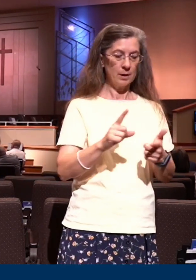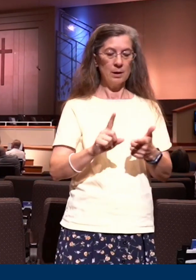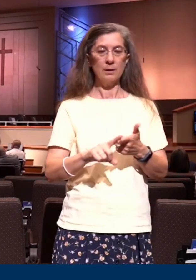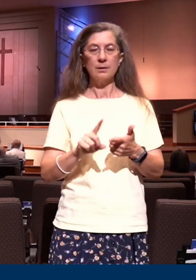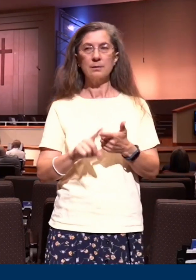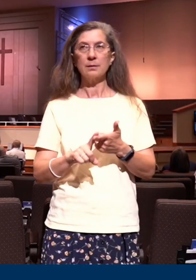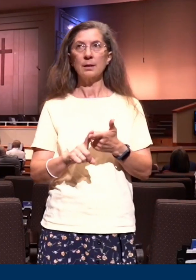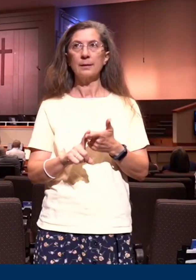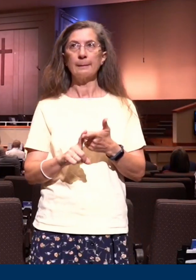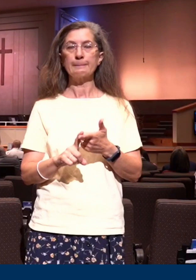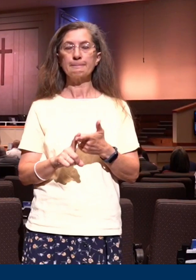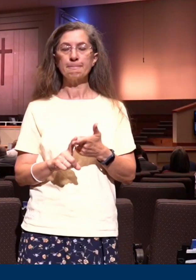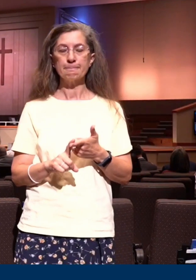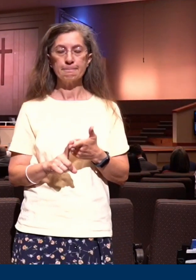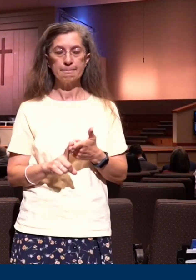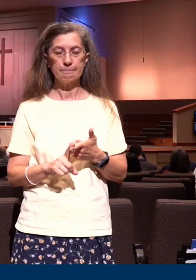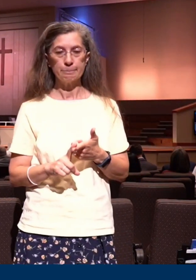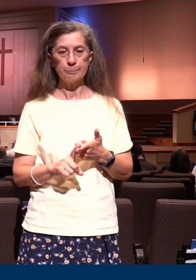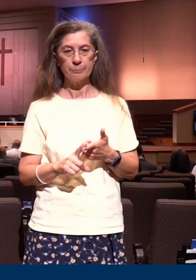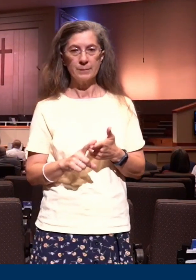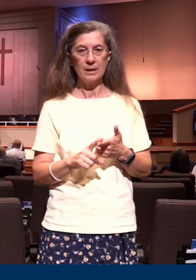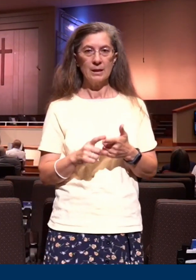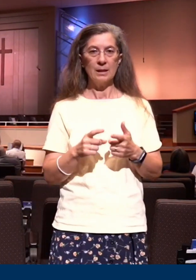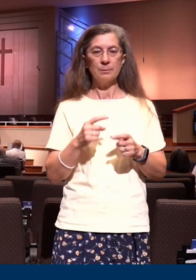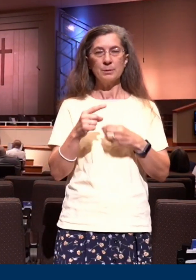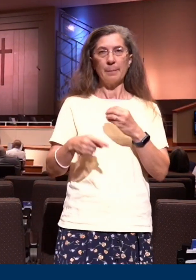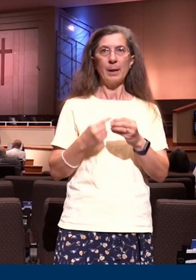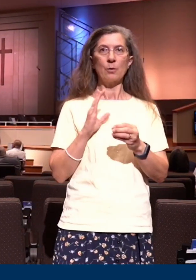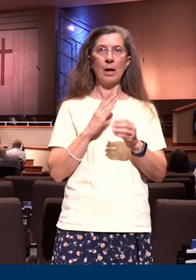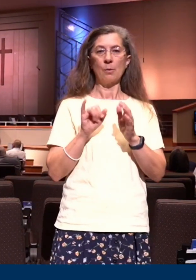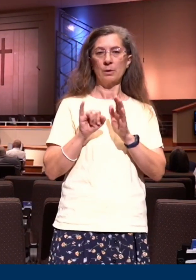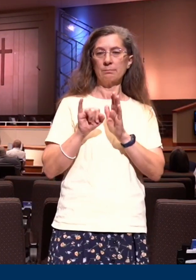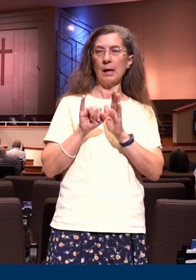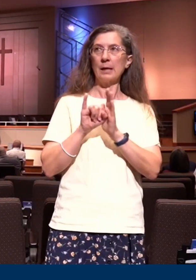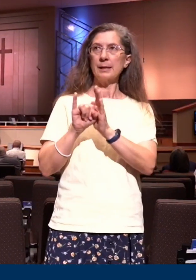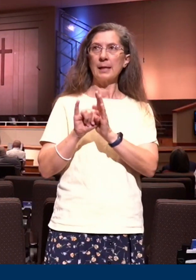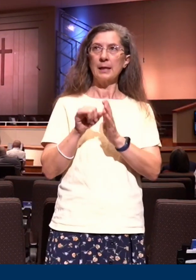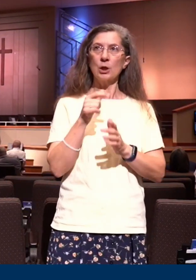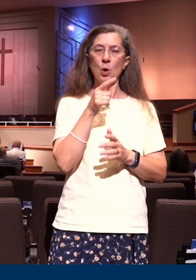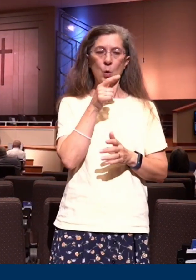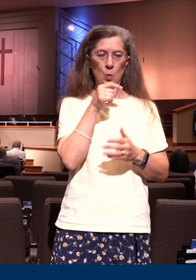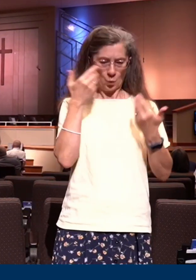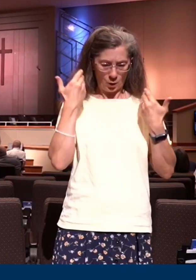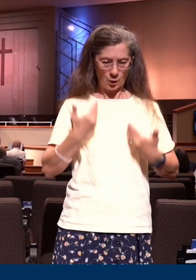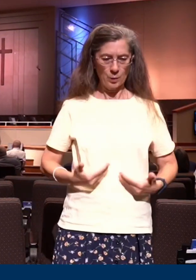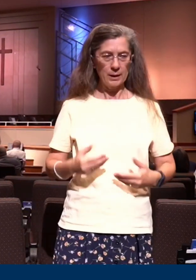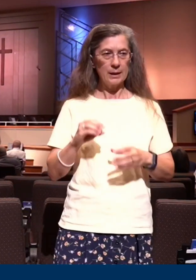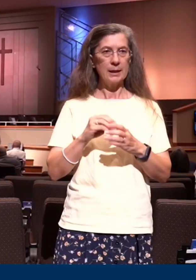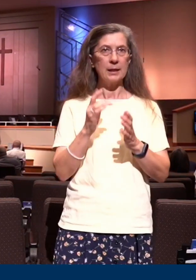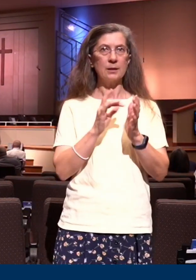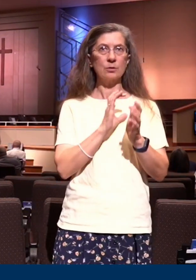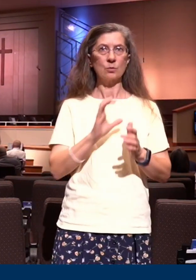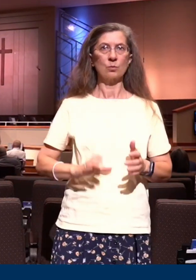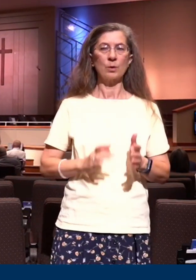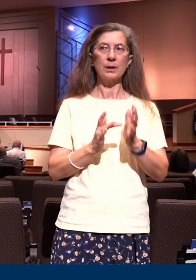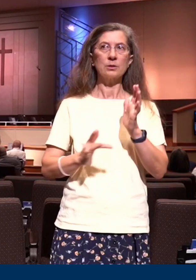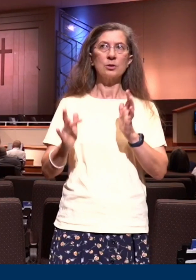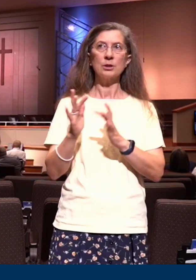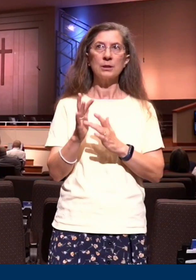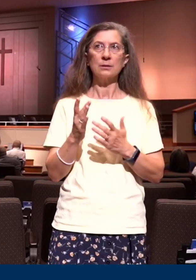with our identity and it dealt with who we are in Jesus Christ and what is pictured in